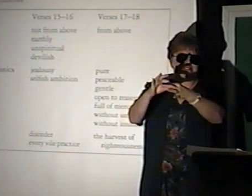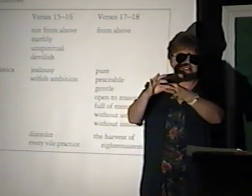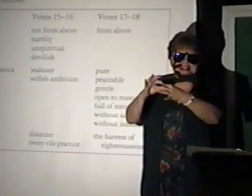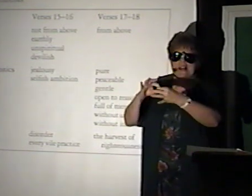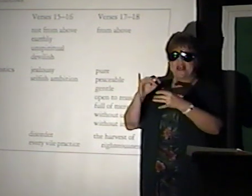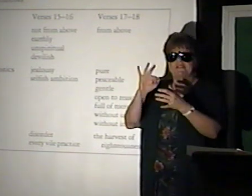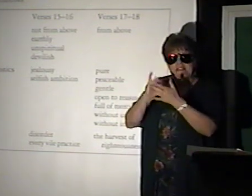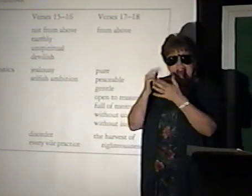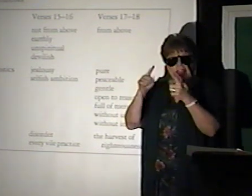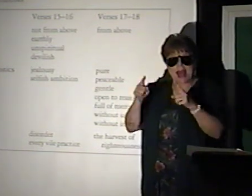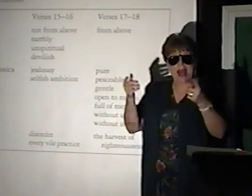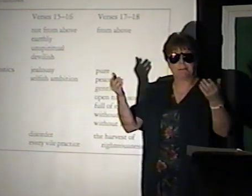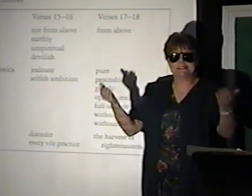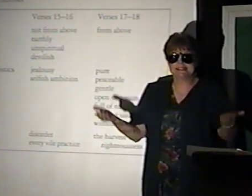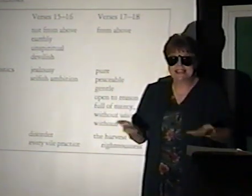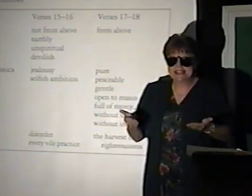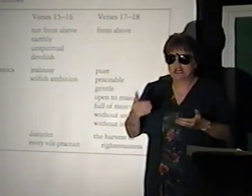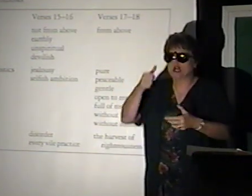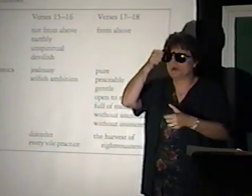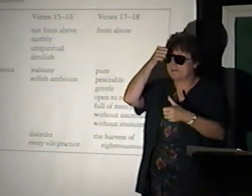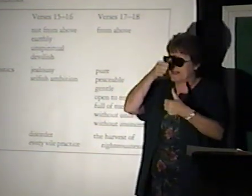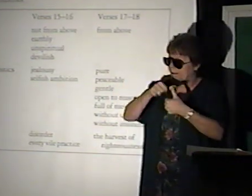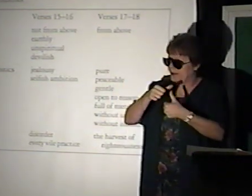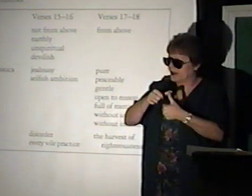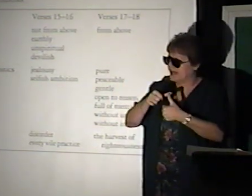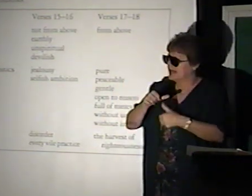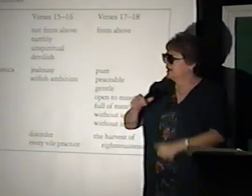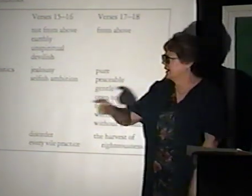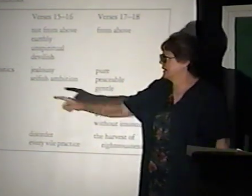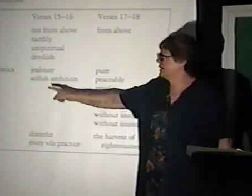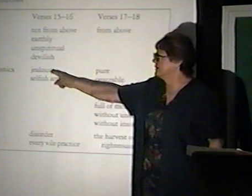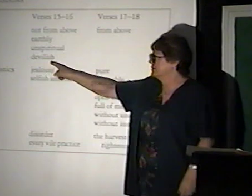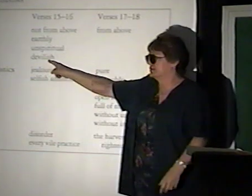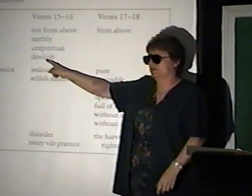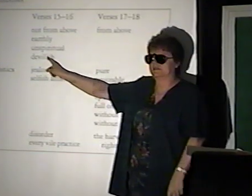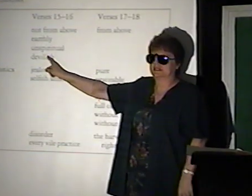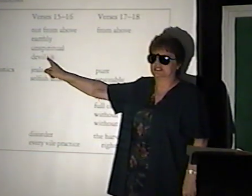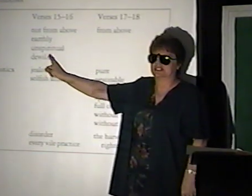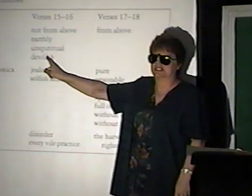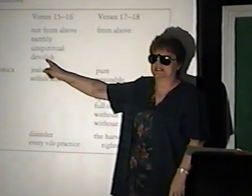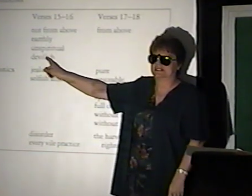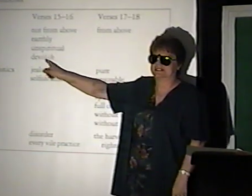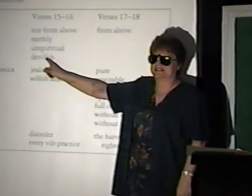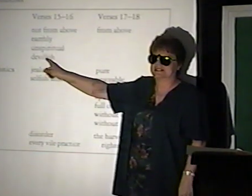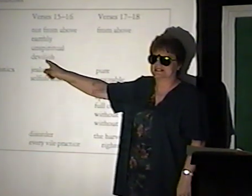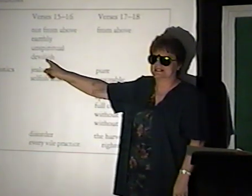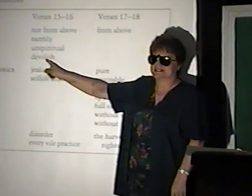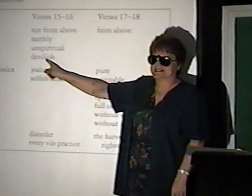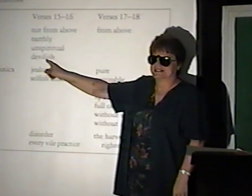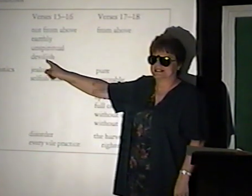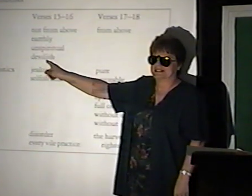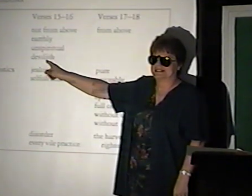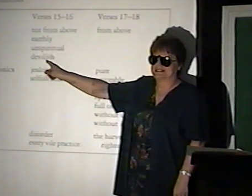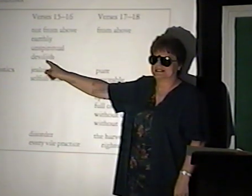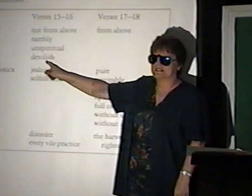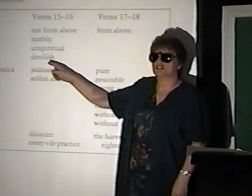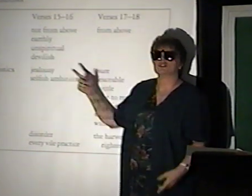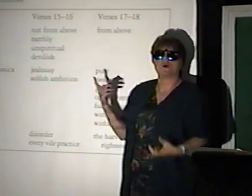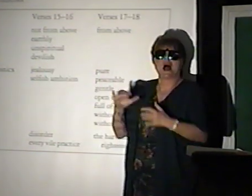Now, if that happens here, remember, it's so hard. So,